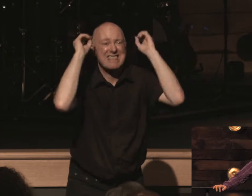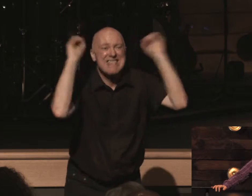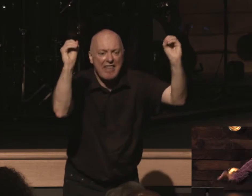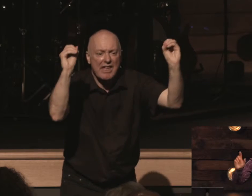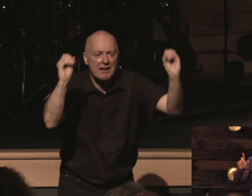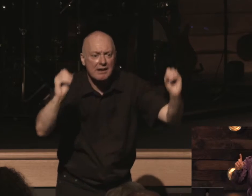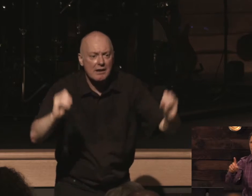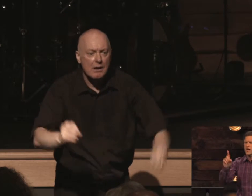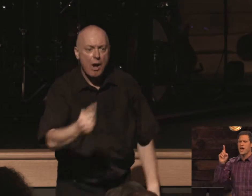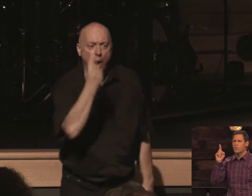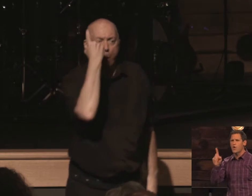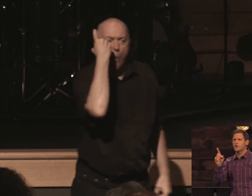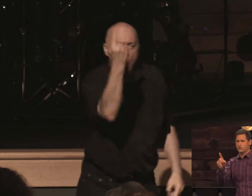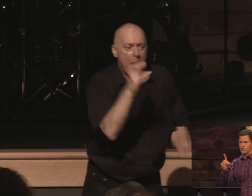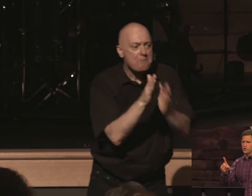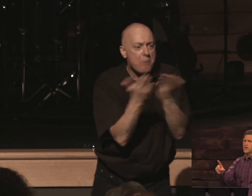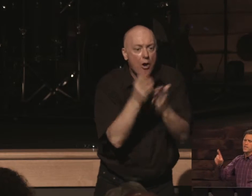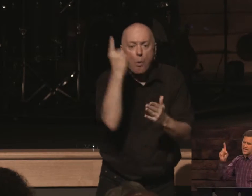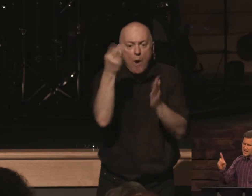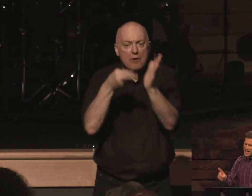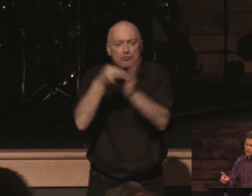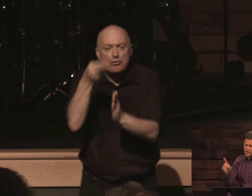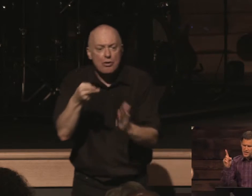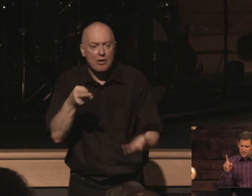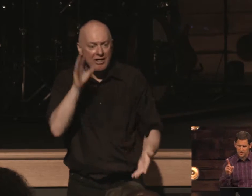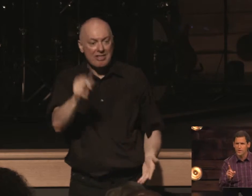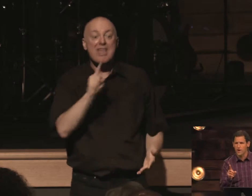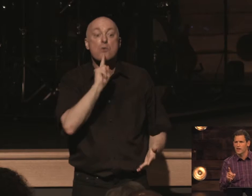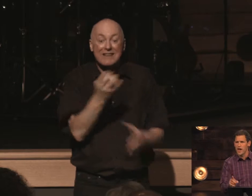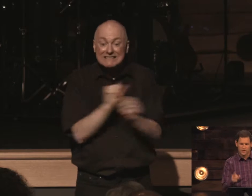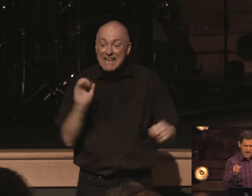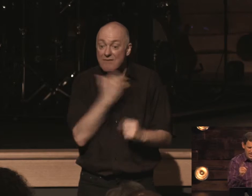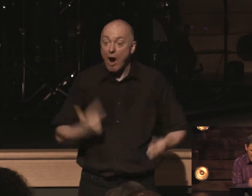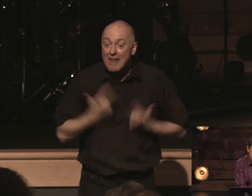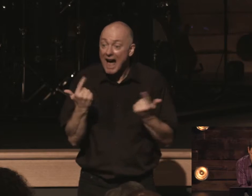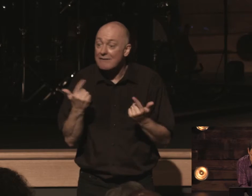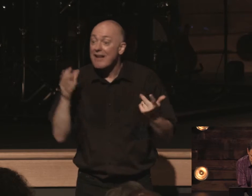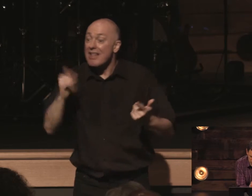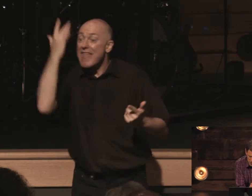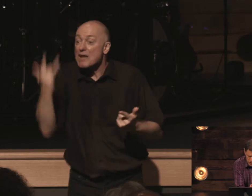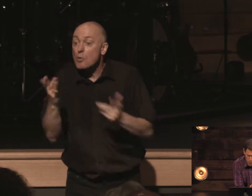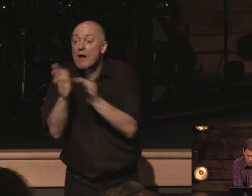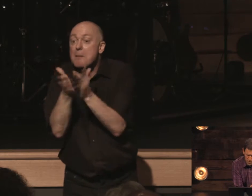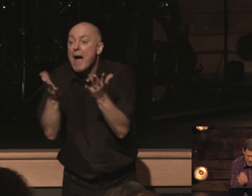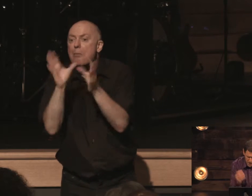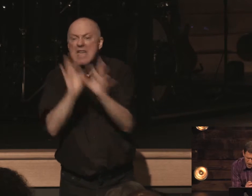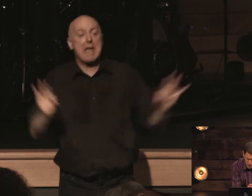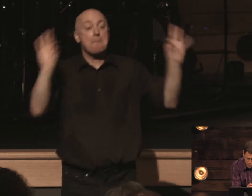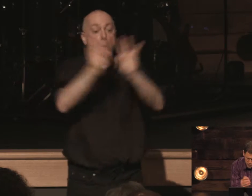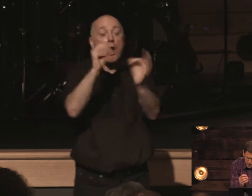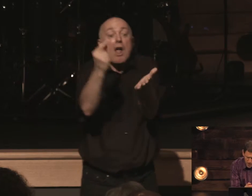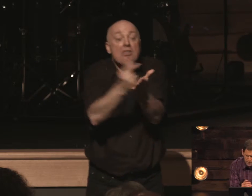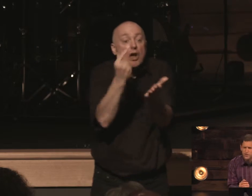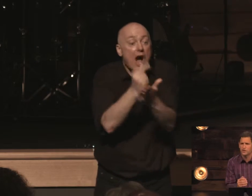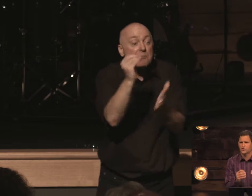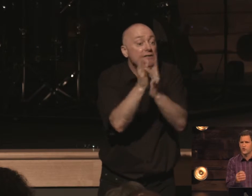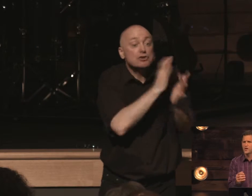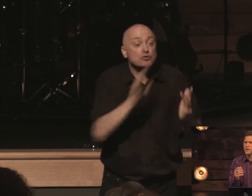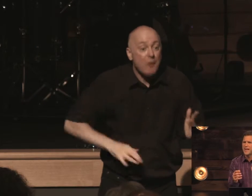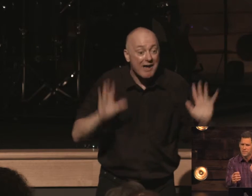there's one book and one truth that could actually save our lives and that's why this book is so important and the gospel of jesus christ but again